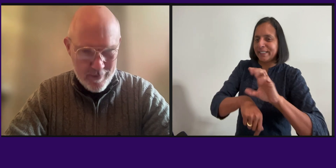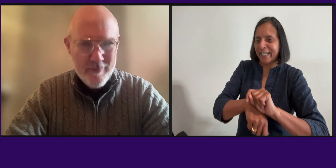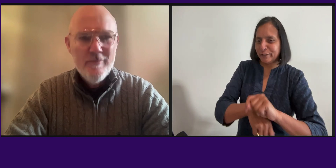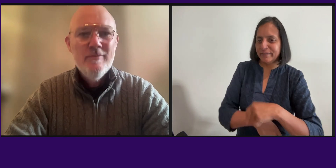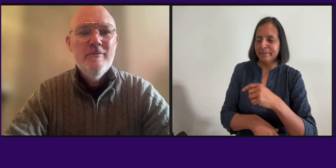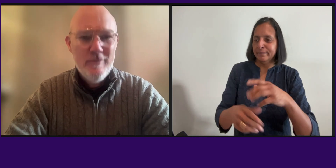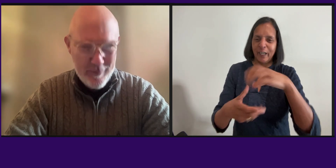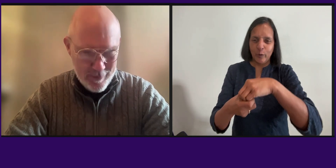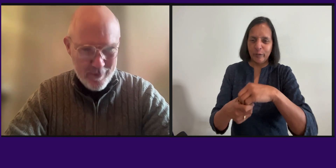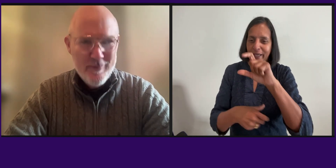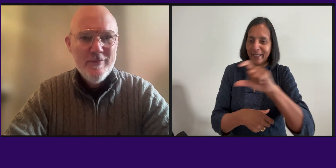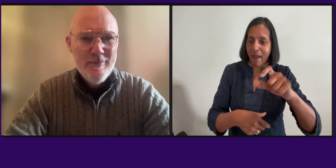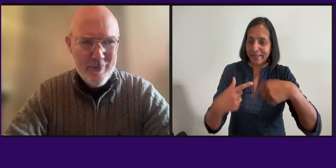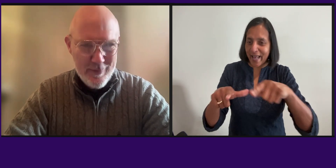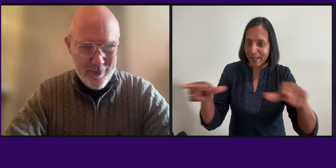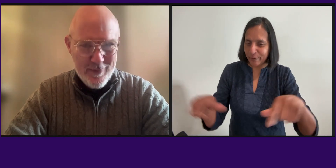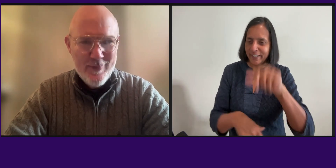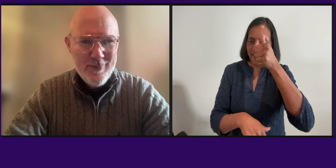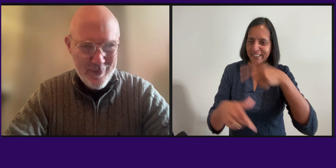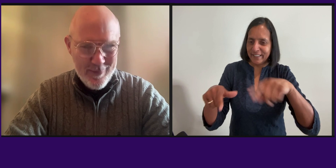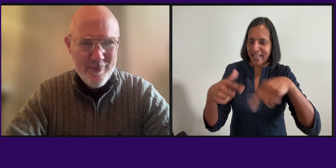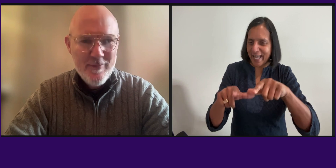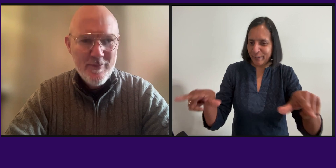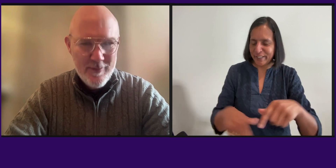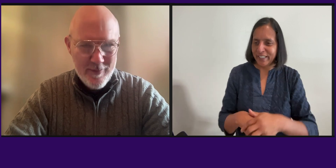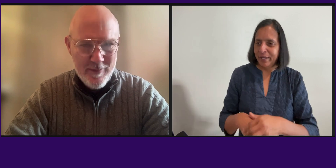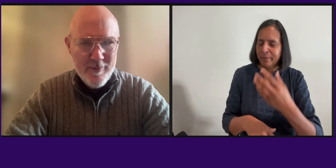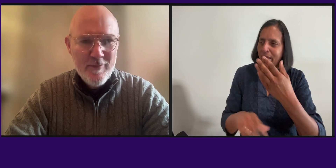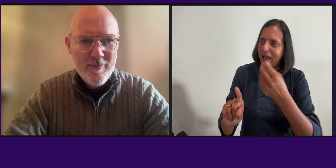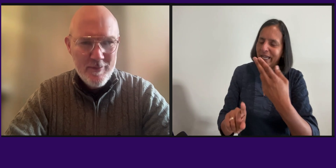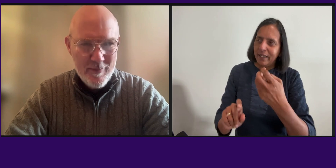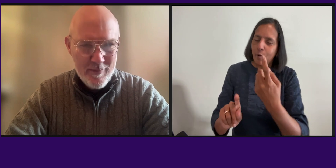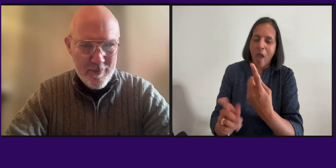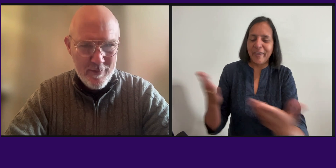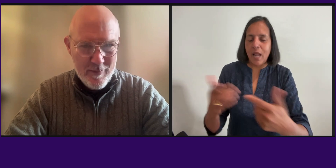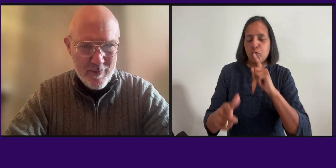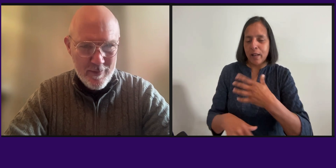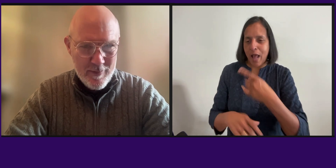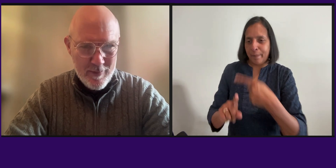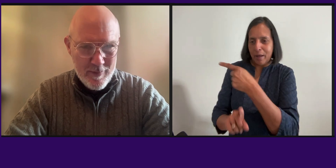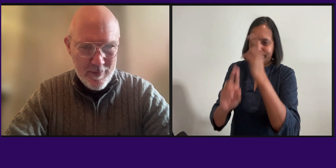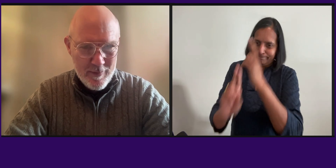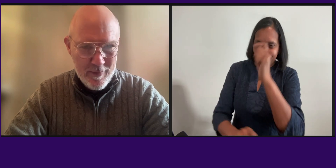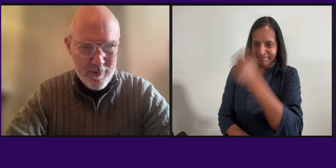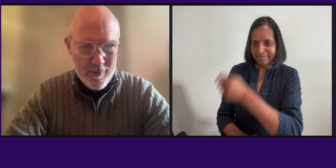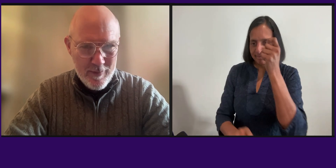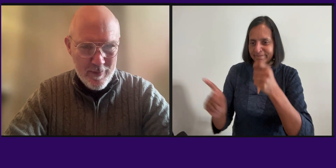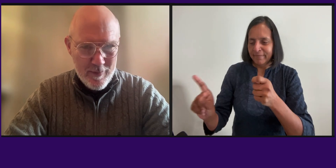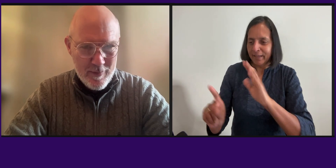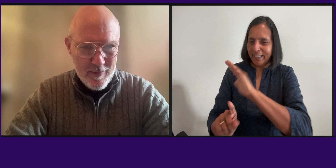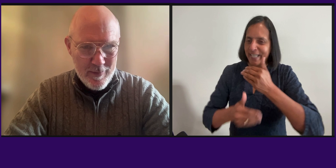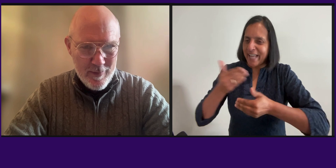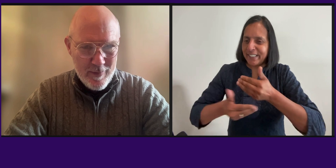Nepali sign language and Indian sign language. Another thing that I really admire about him is